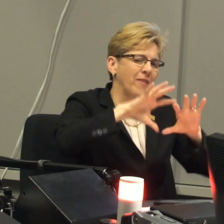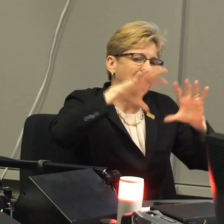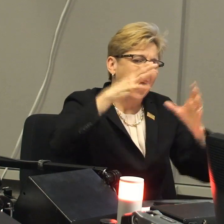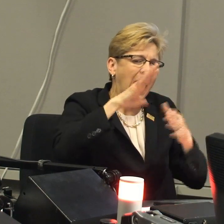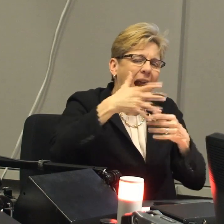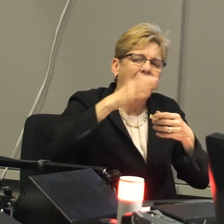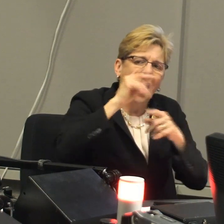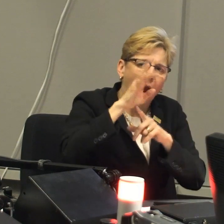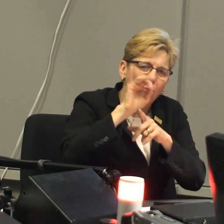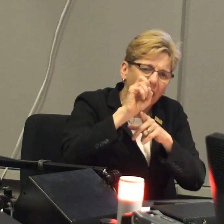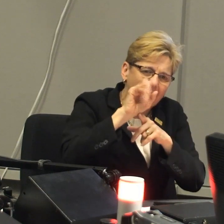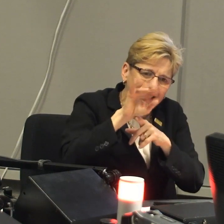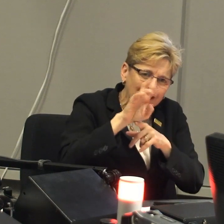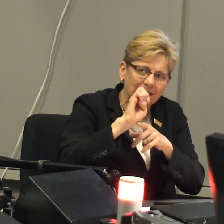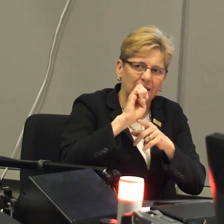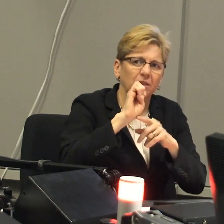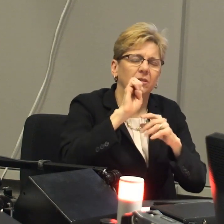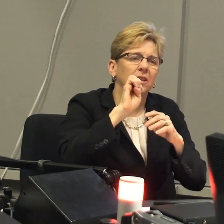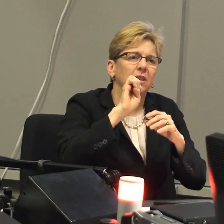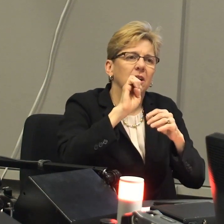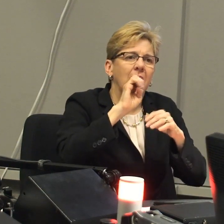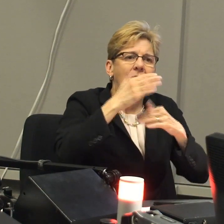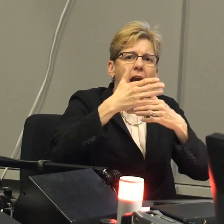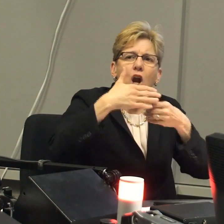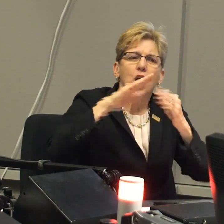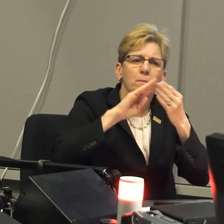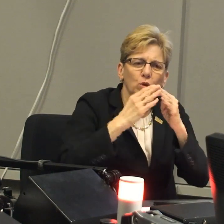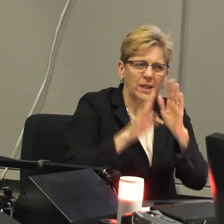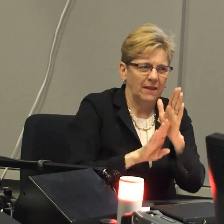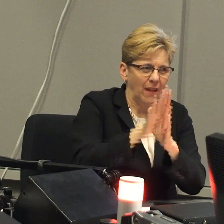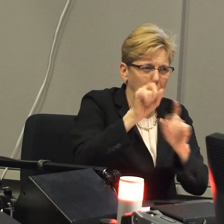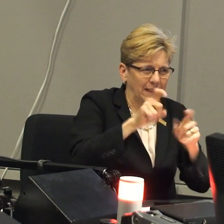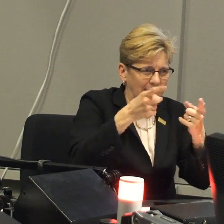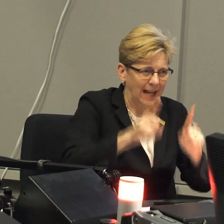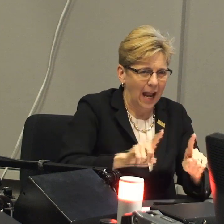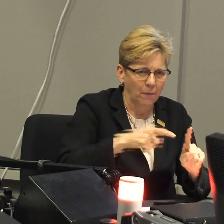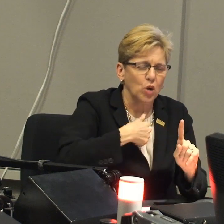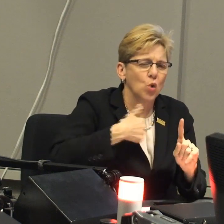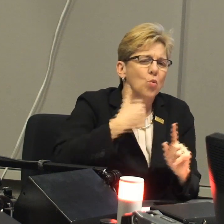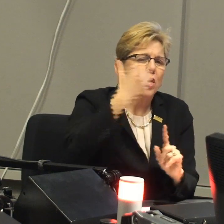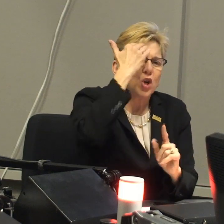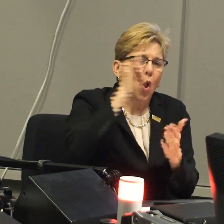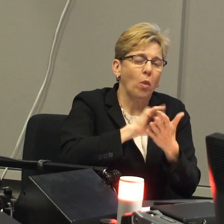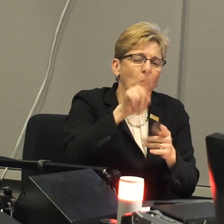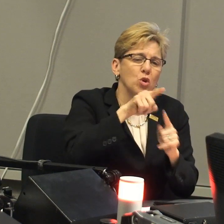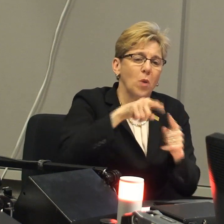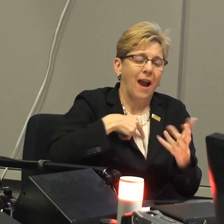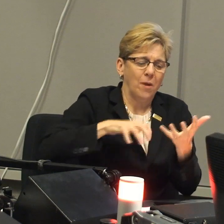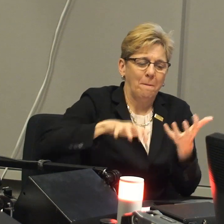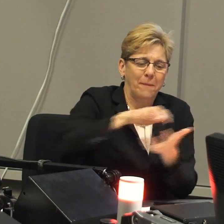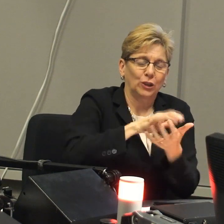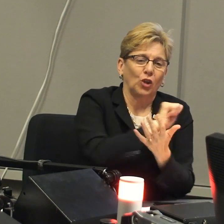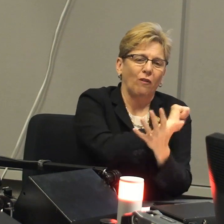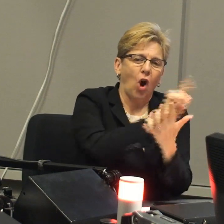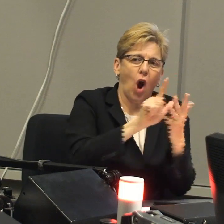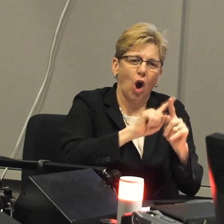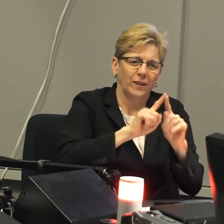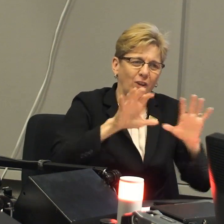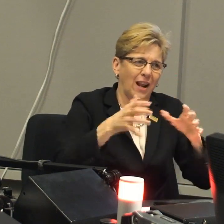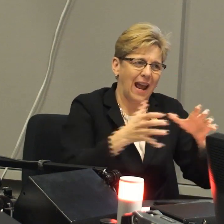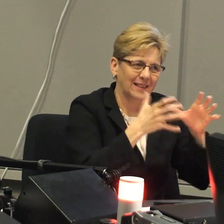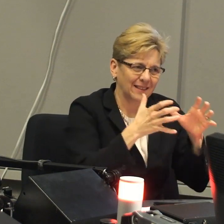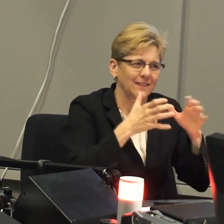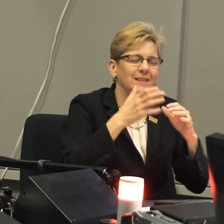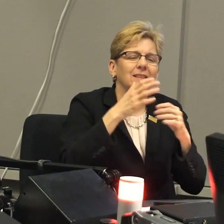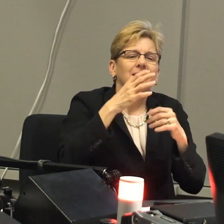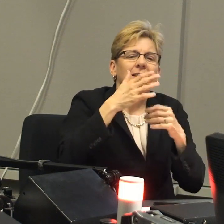really, really, I'm looking at the comprehensive community development that needs to happen. And we know that when